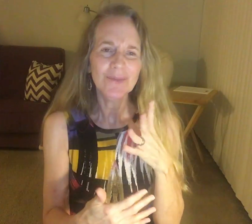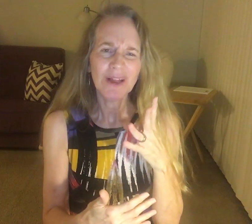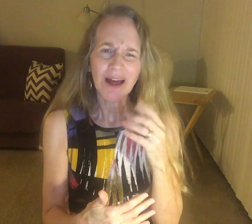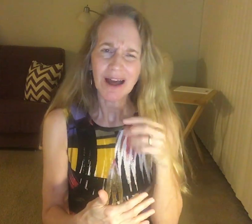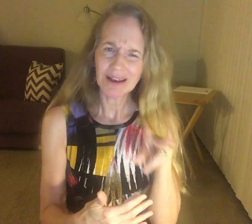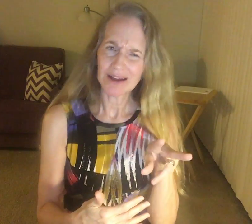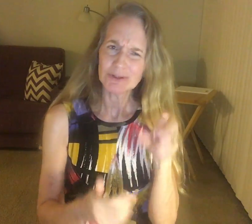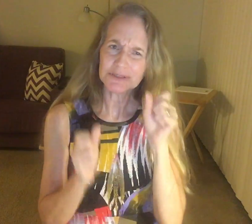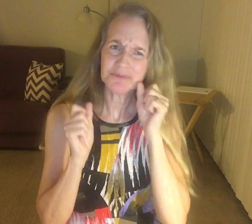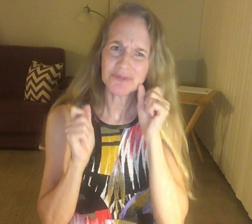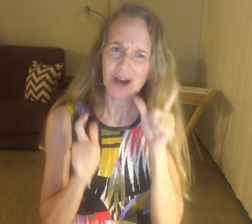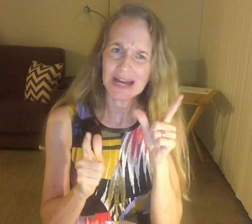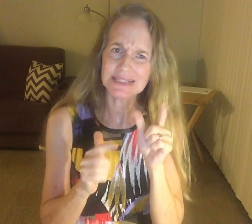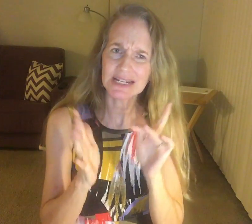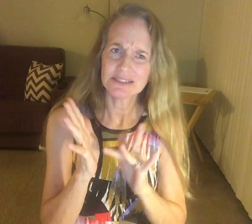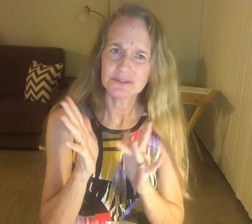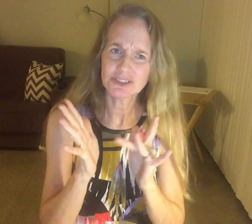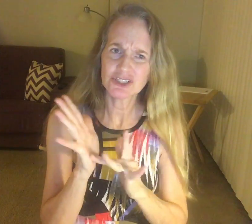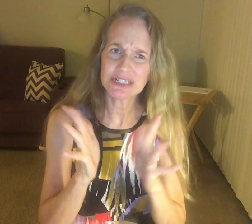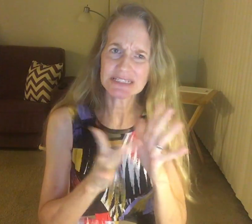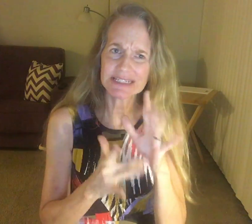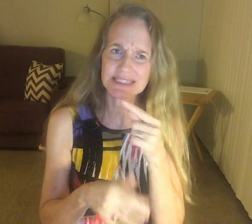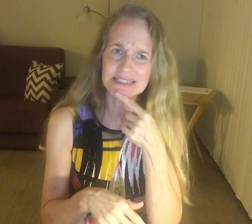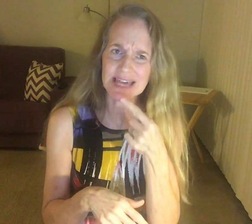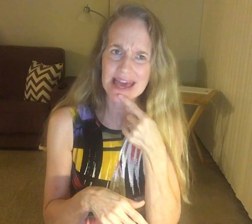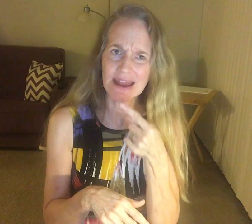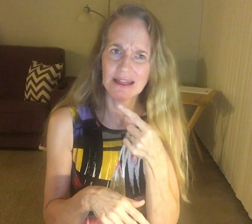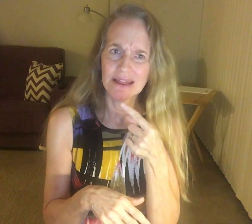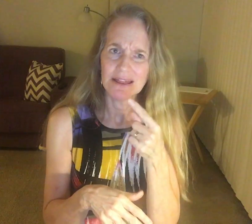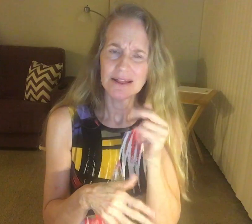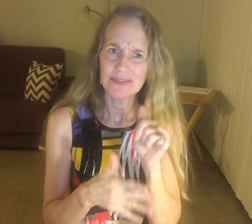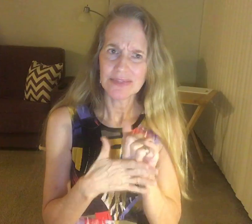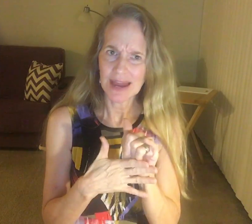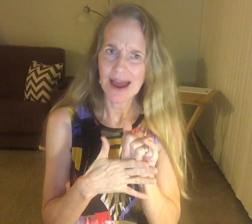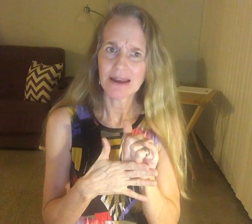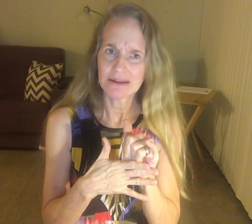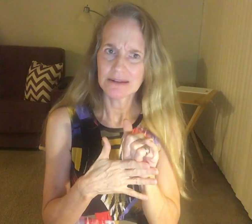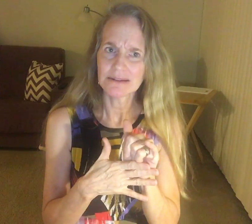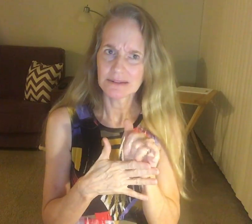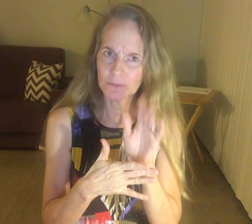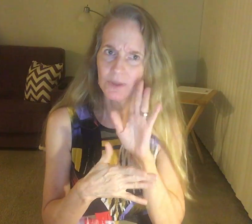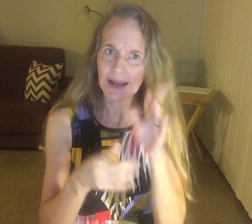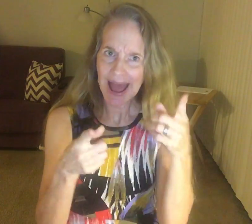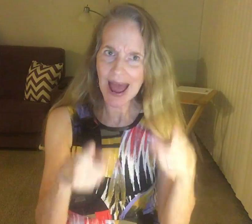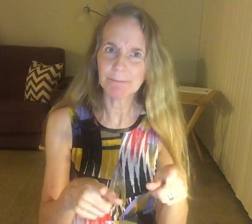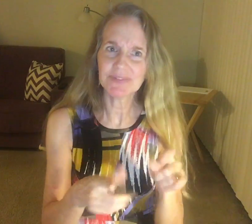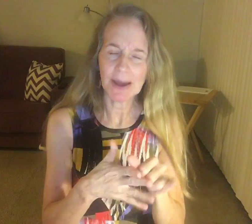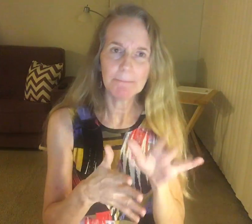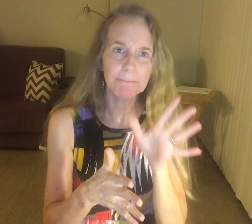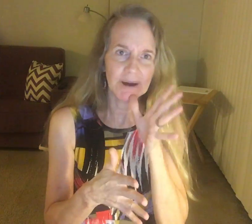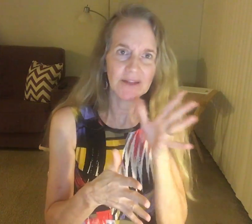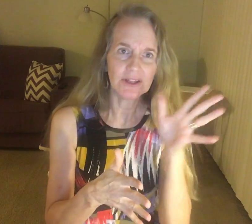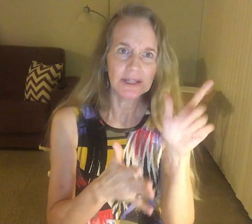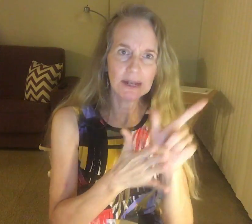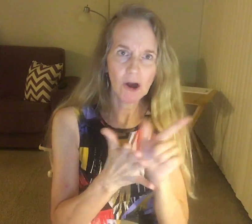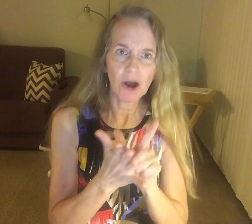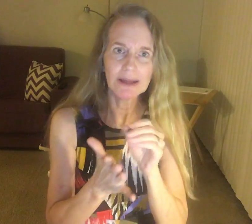And I was trying to treat it, saying, that's what happened to mother-in-law,